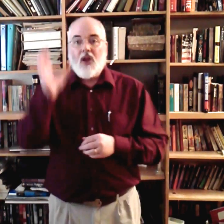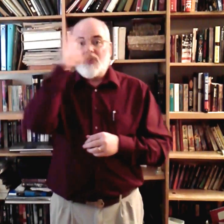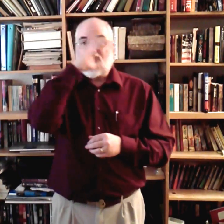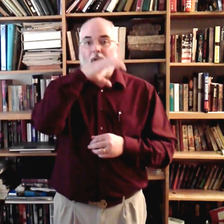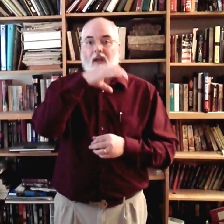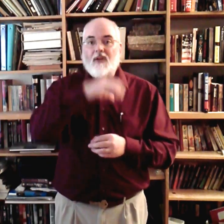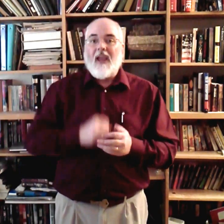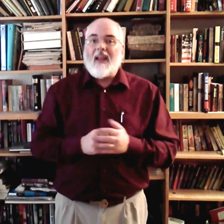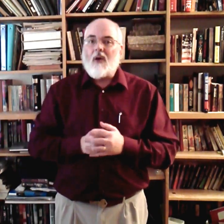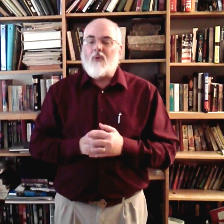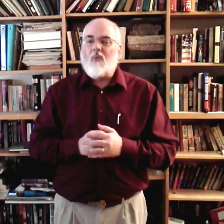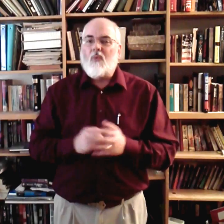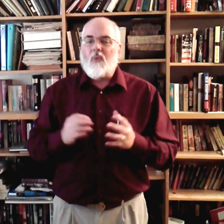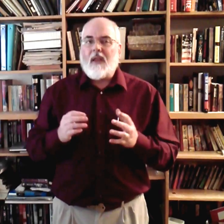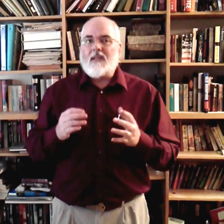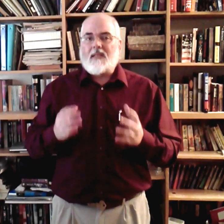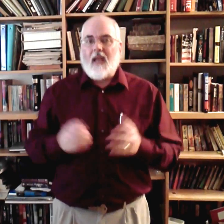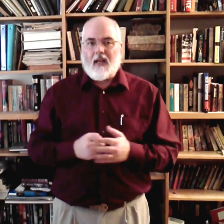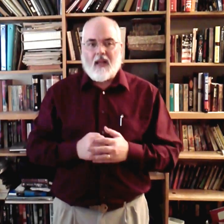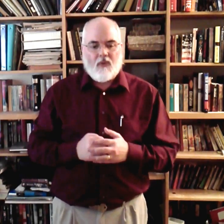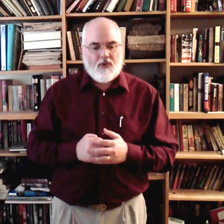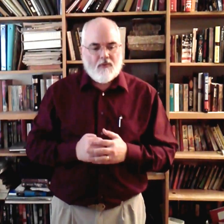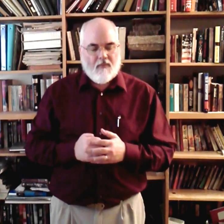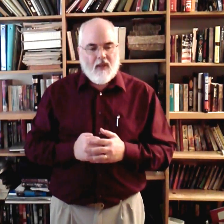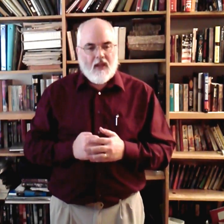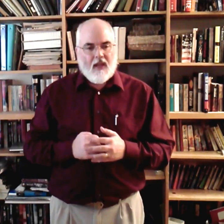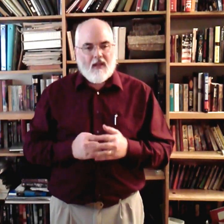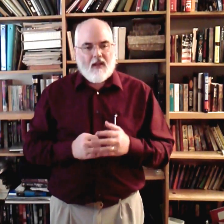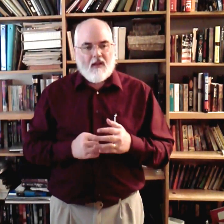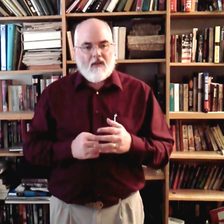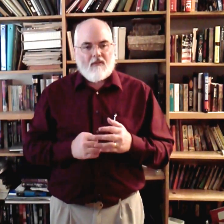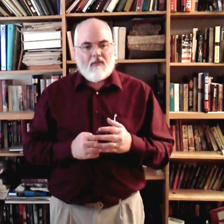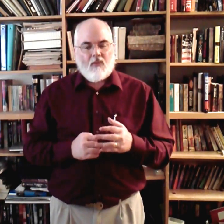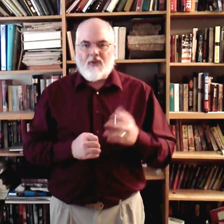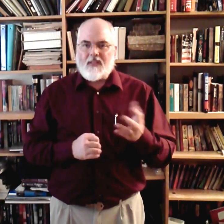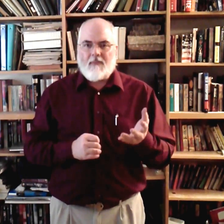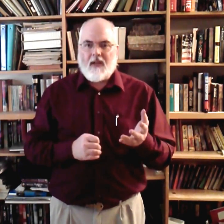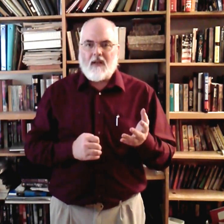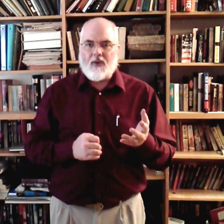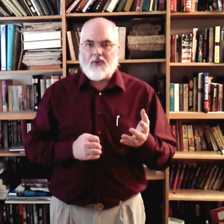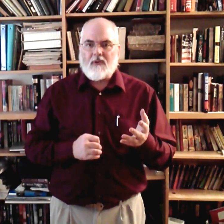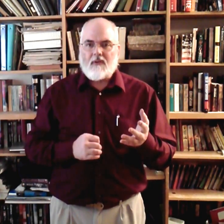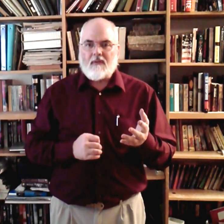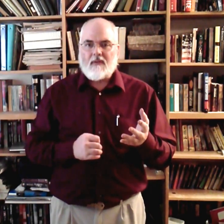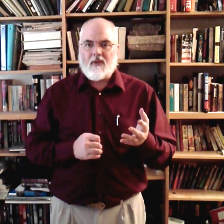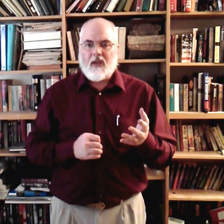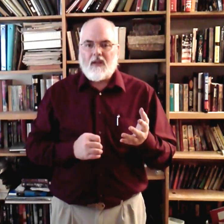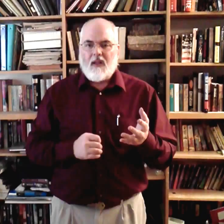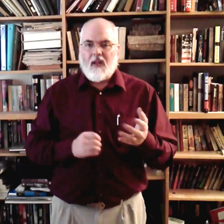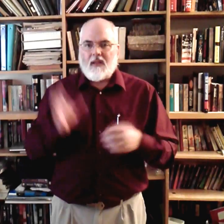Strange. Now, in sign language, we do the same thing in English. Okay? This is the